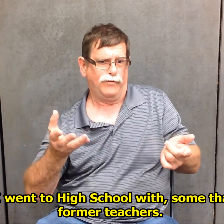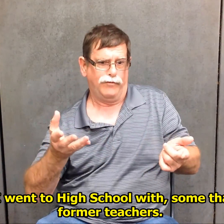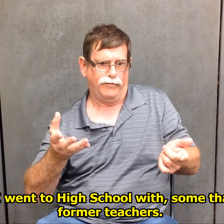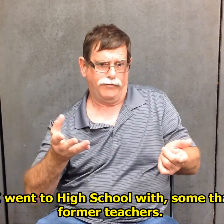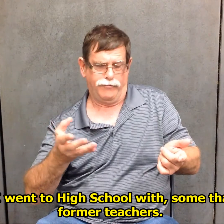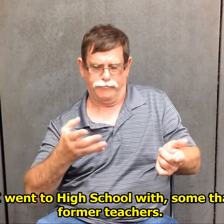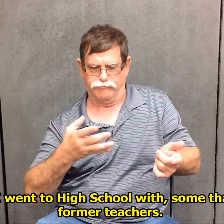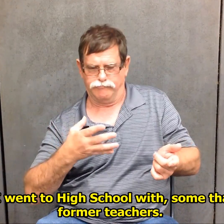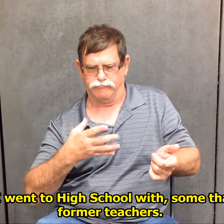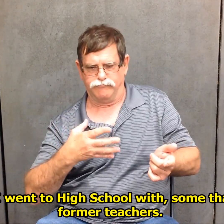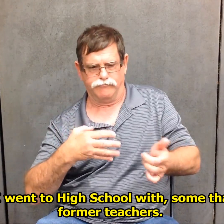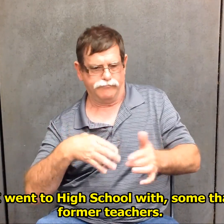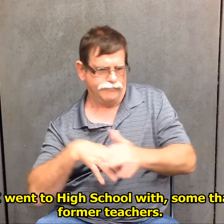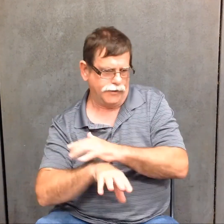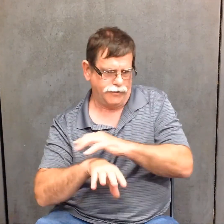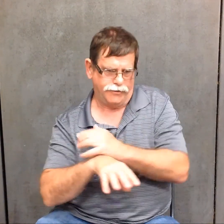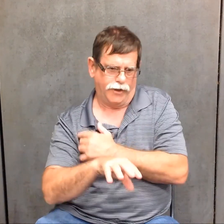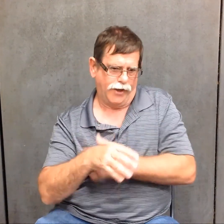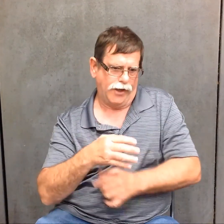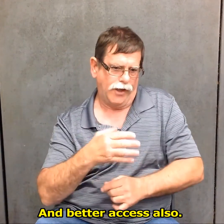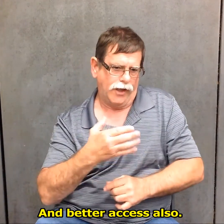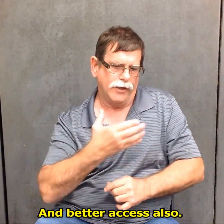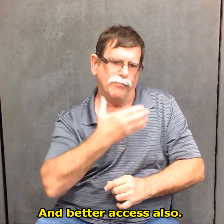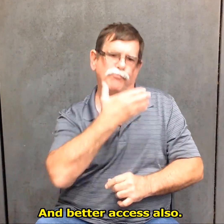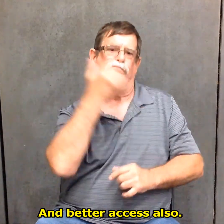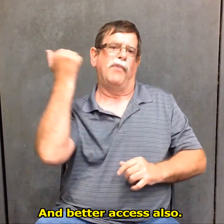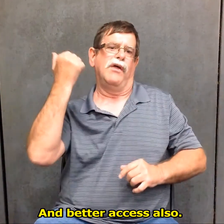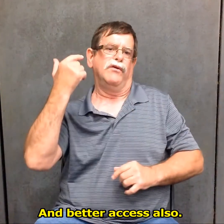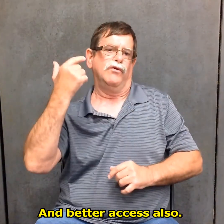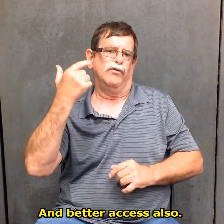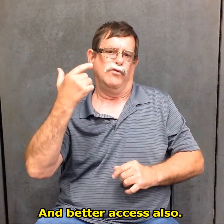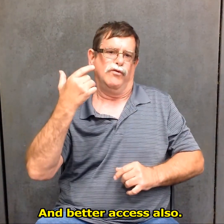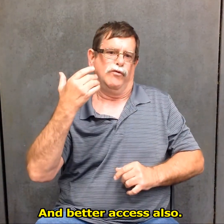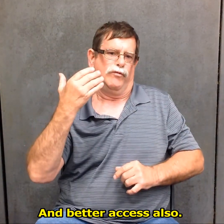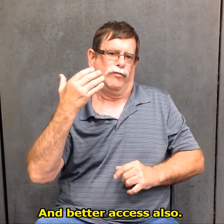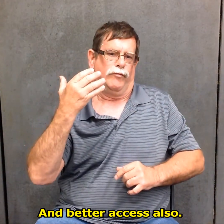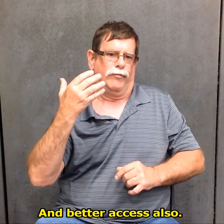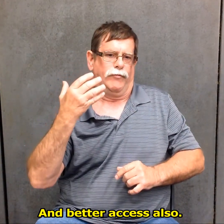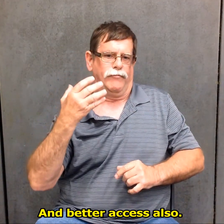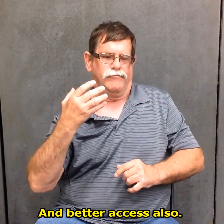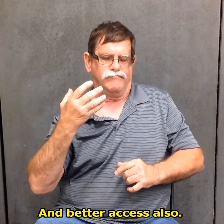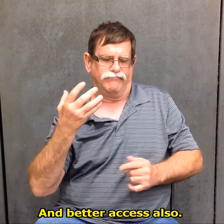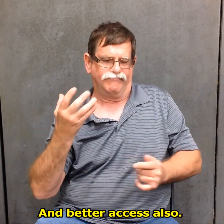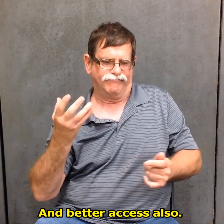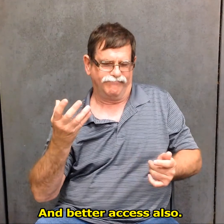and better access also.